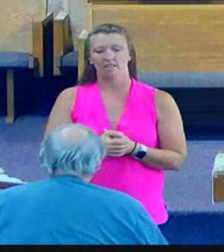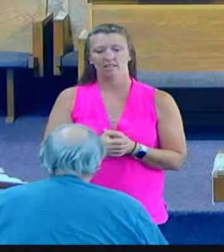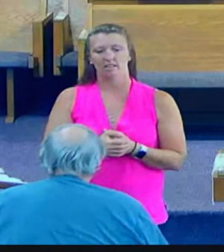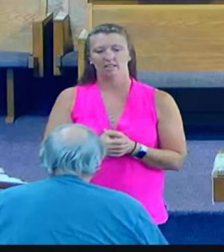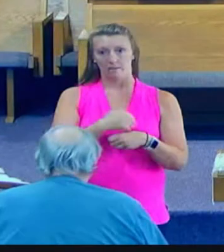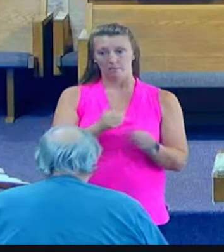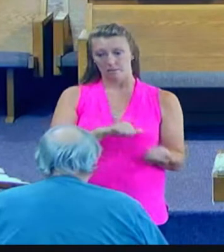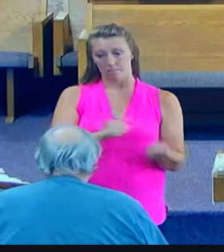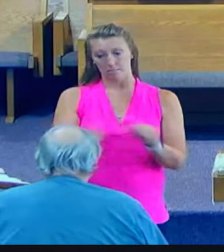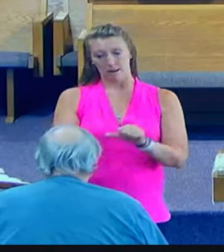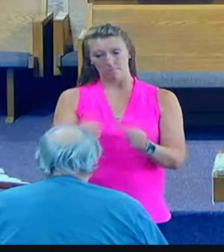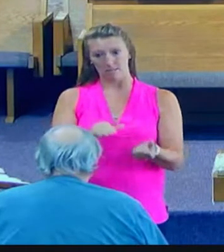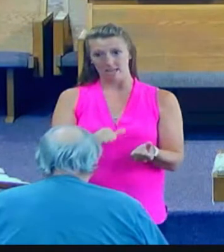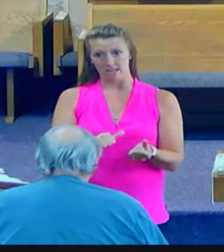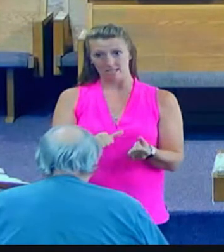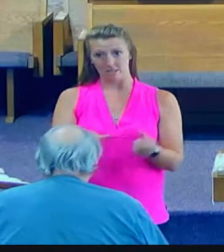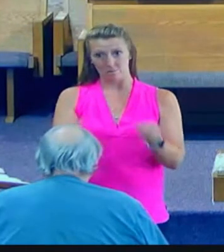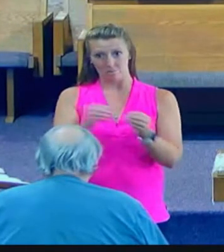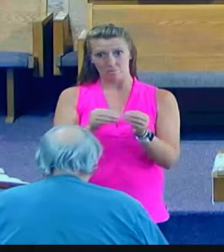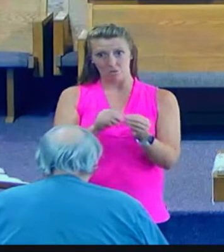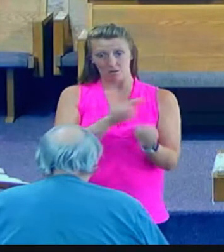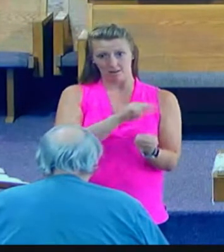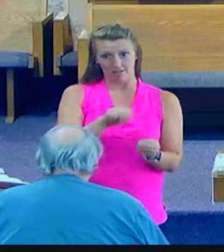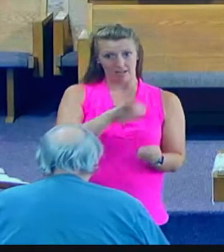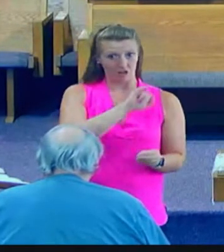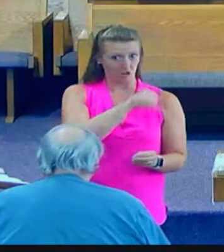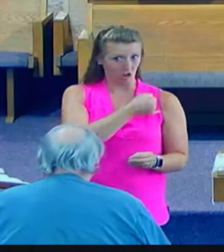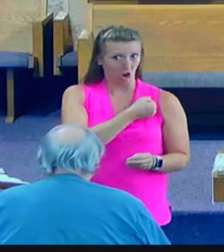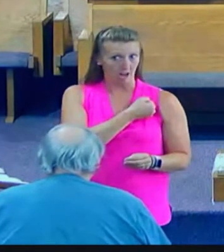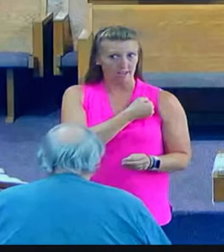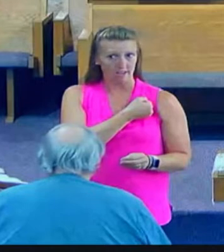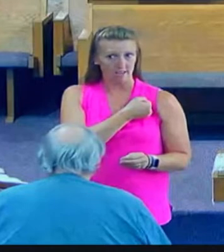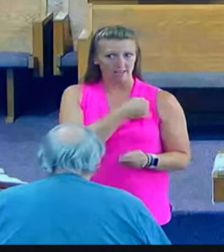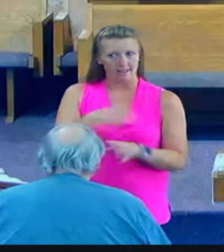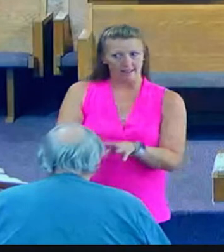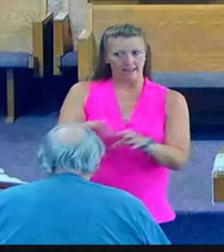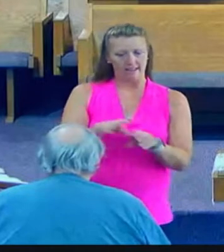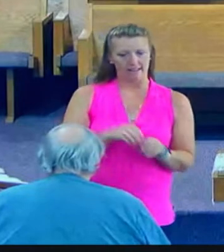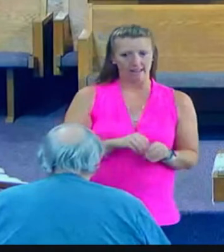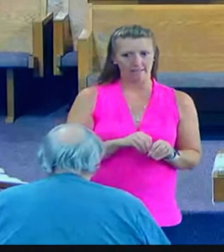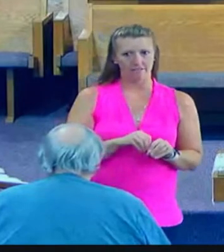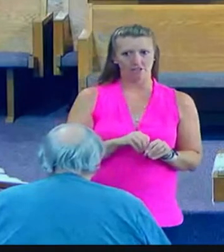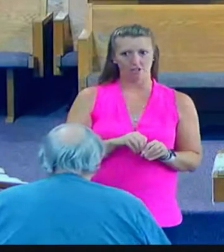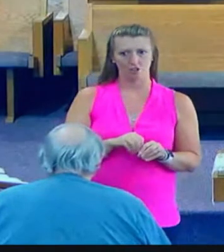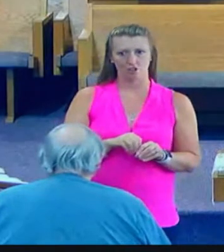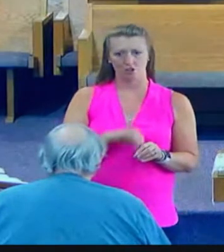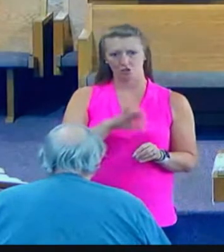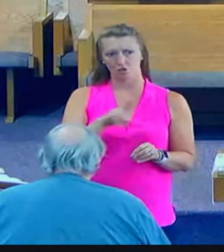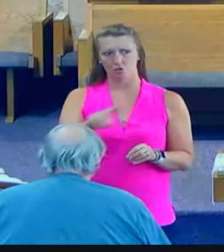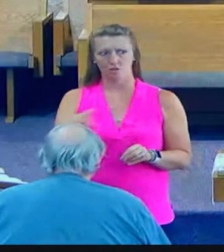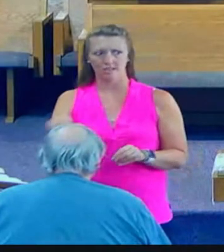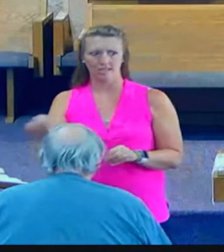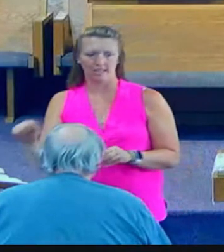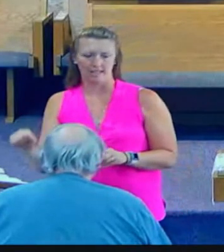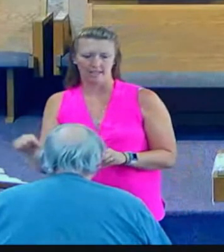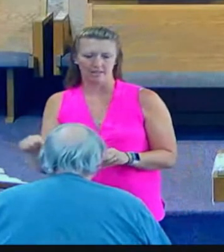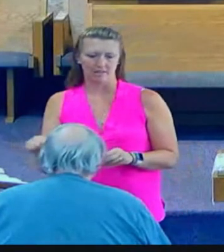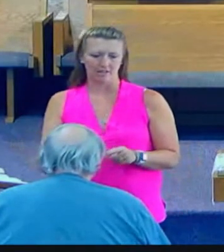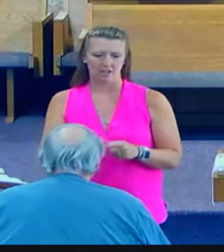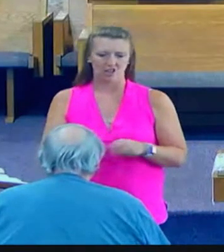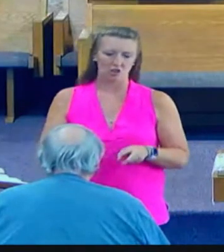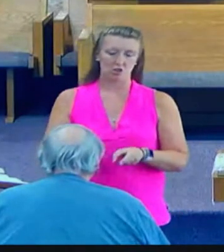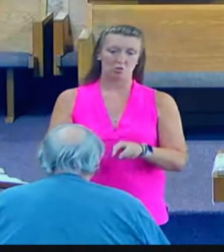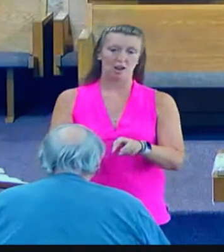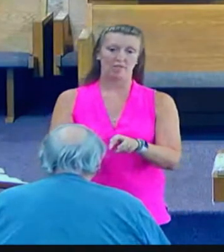baptize, but his disciples, he left Judea. And he departed again to Galilee. But he